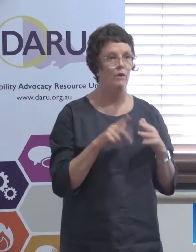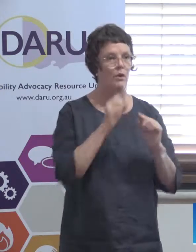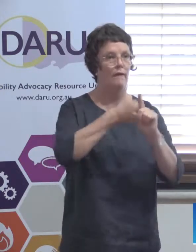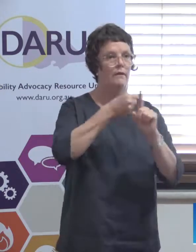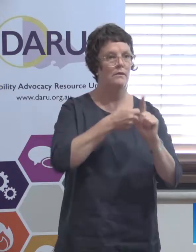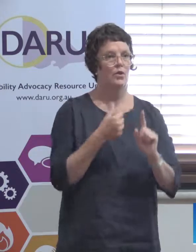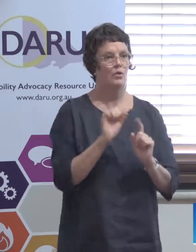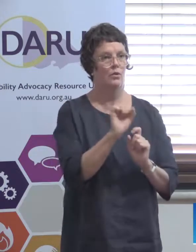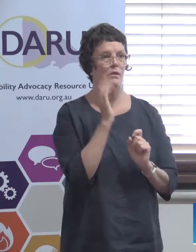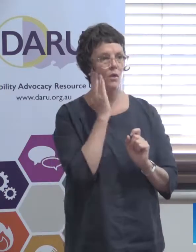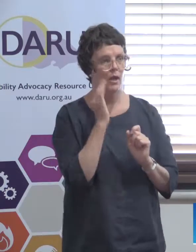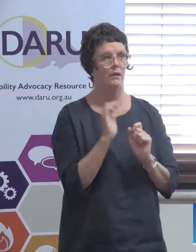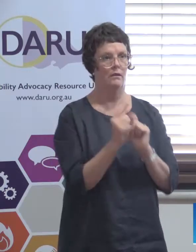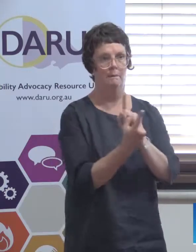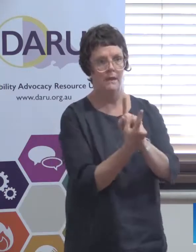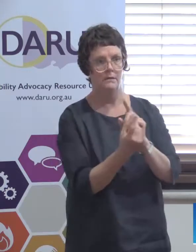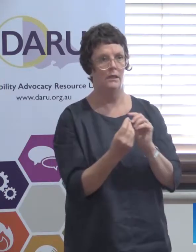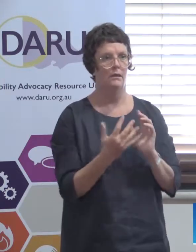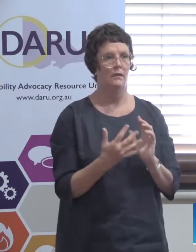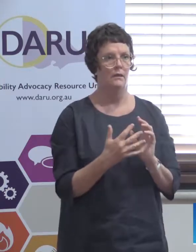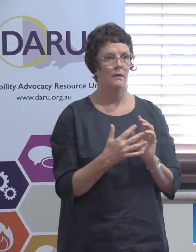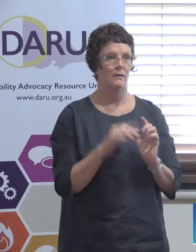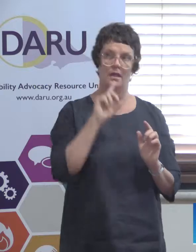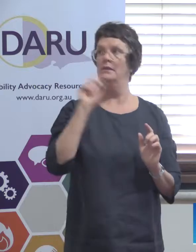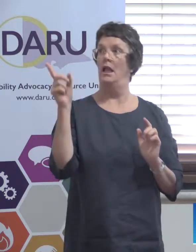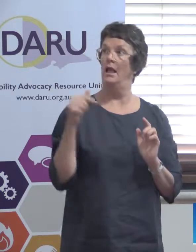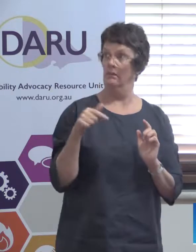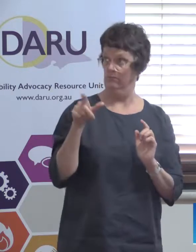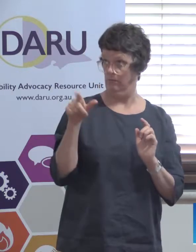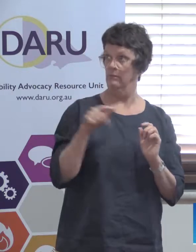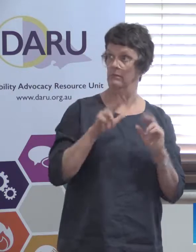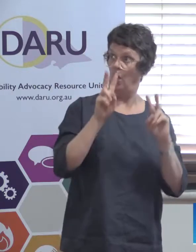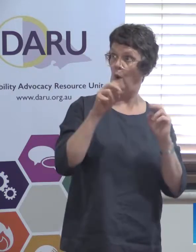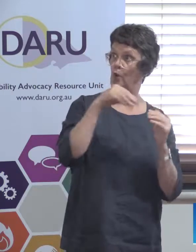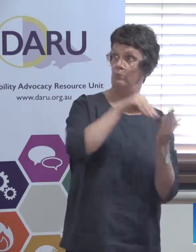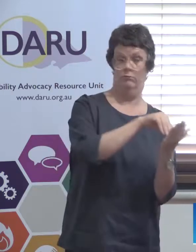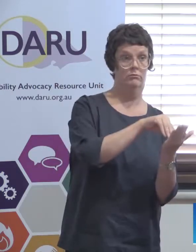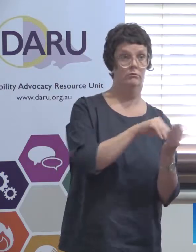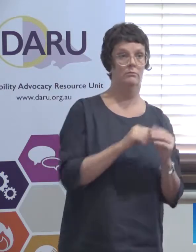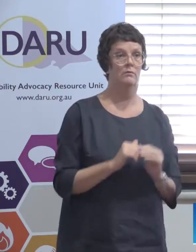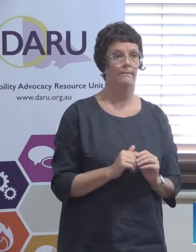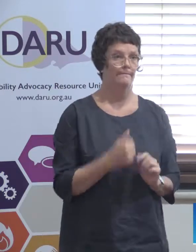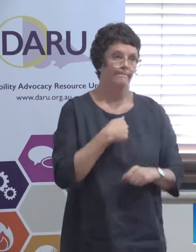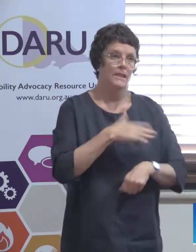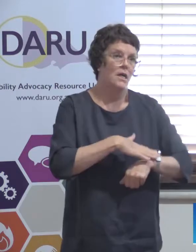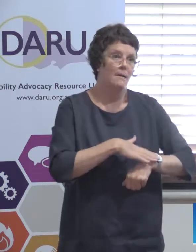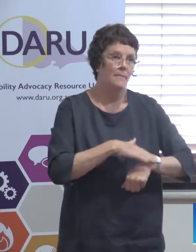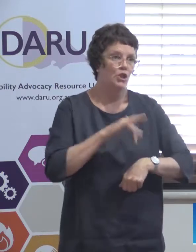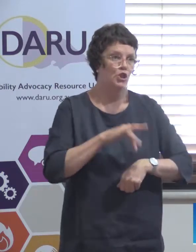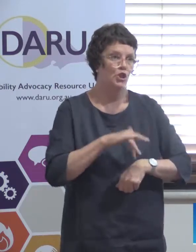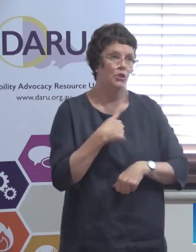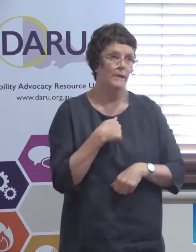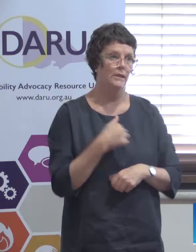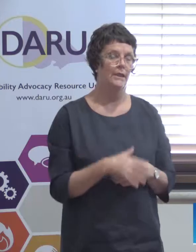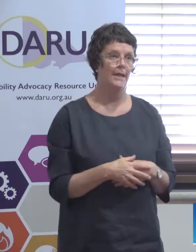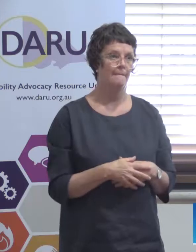their practice in their way of quoting back at people and in the in what they can do in their state and I just haven't had time to do it there the